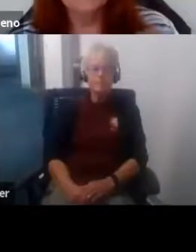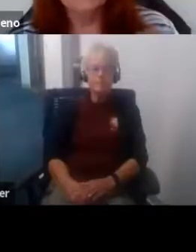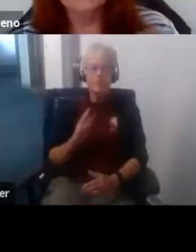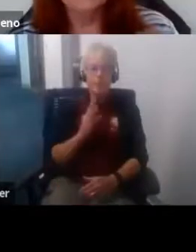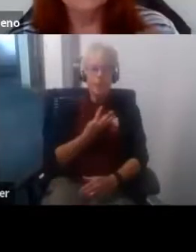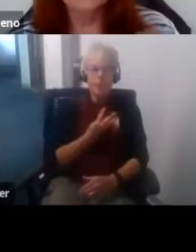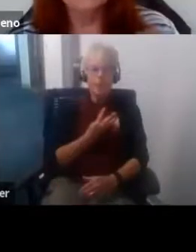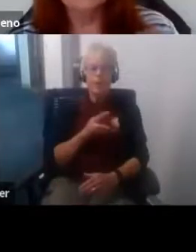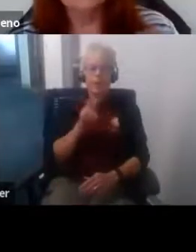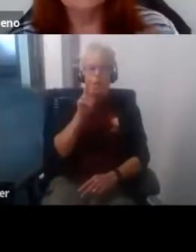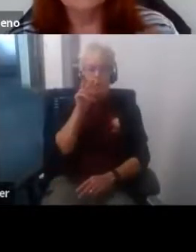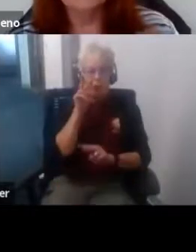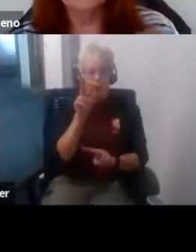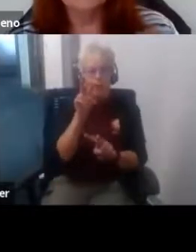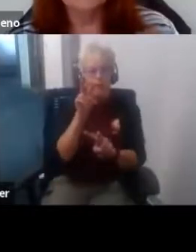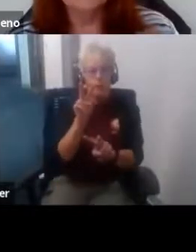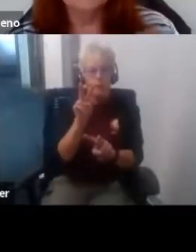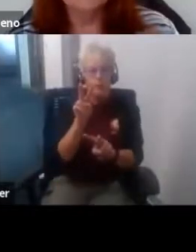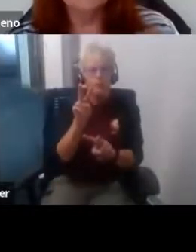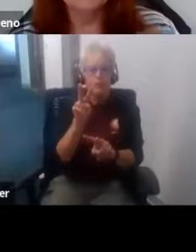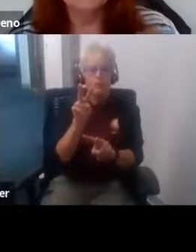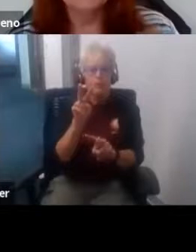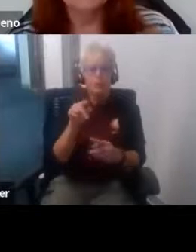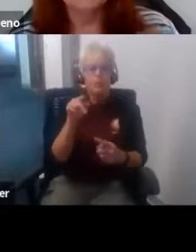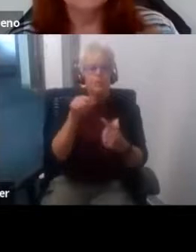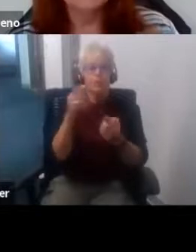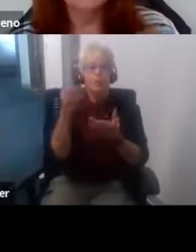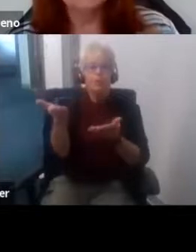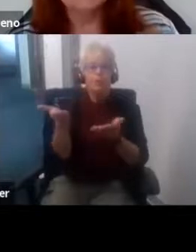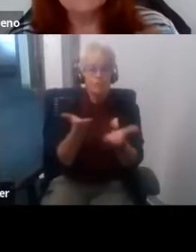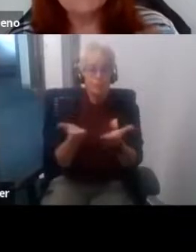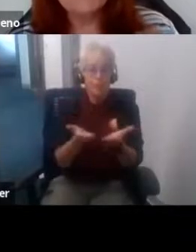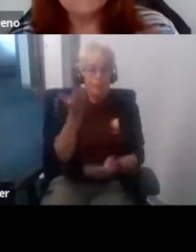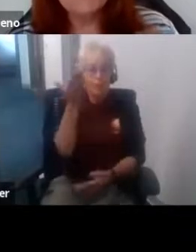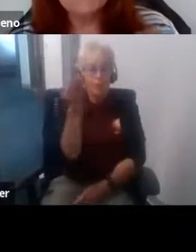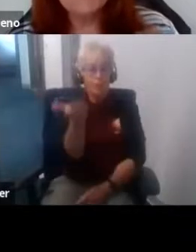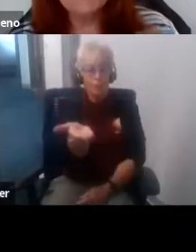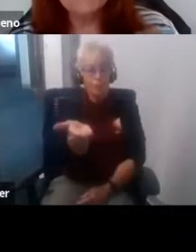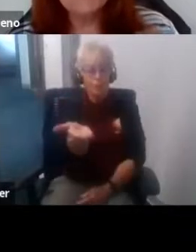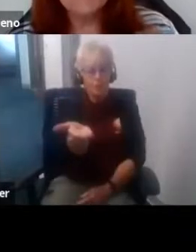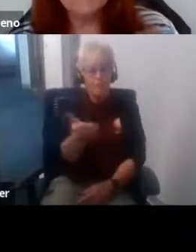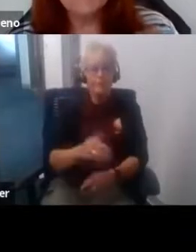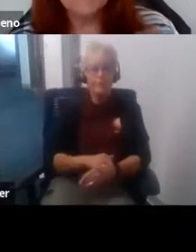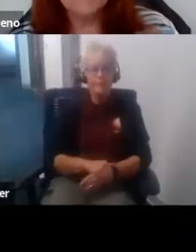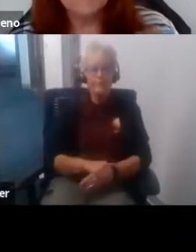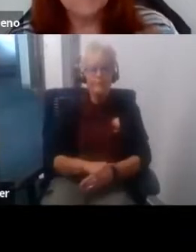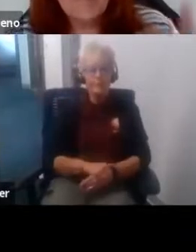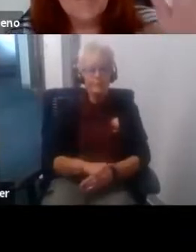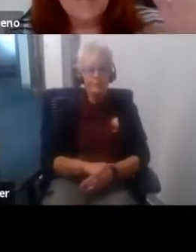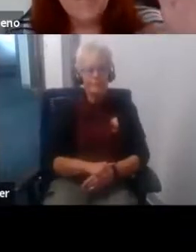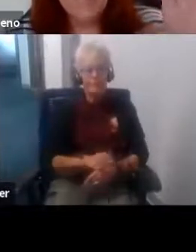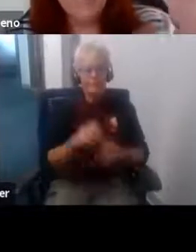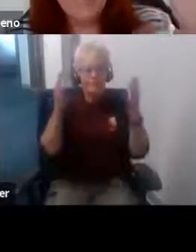look forward to serving you! Sandy Yay! Sandy Yay!